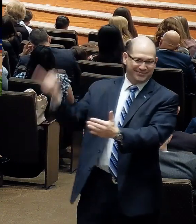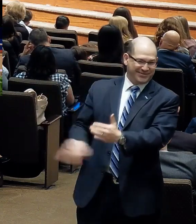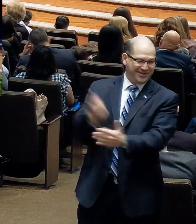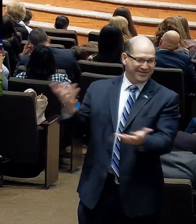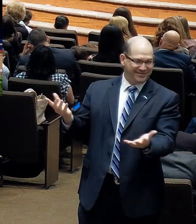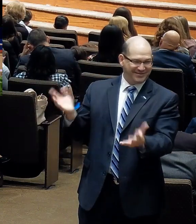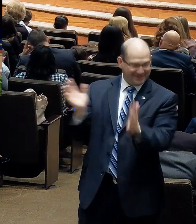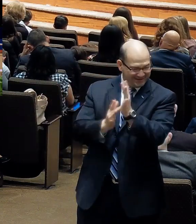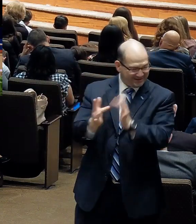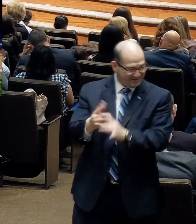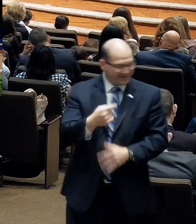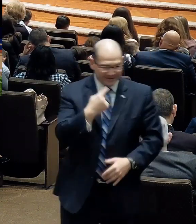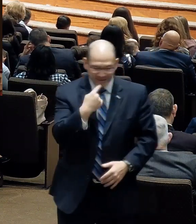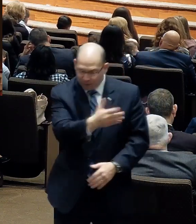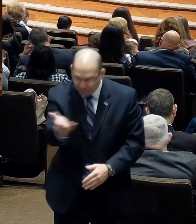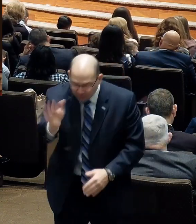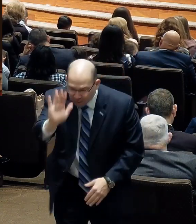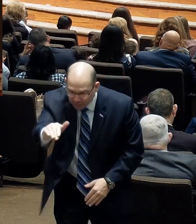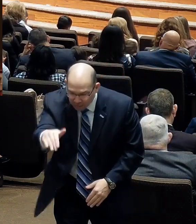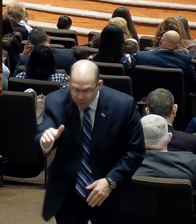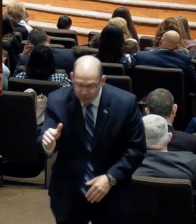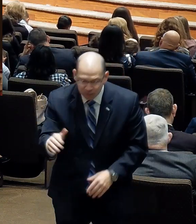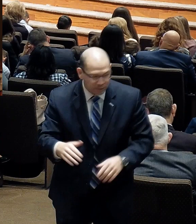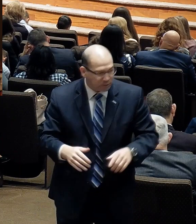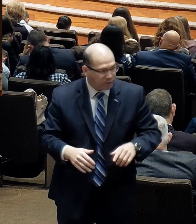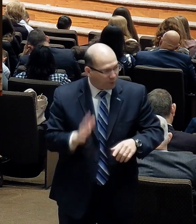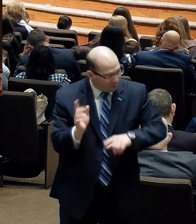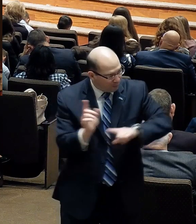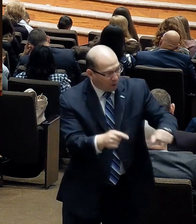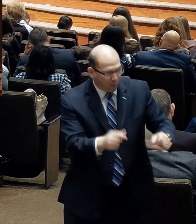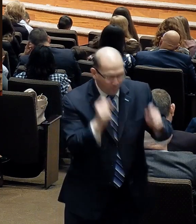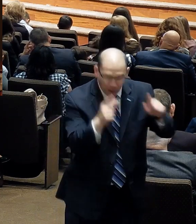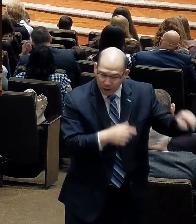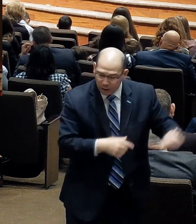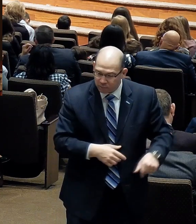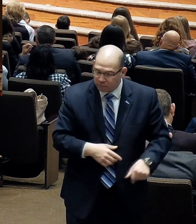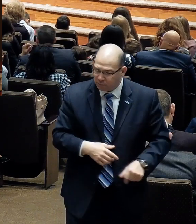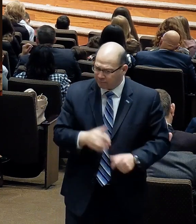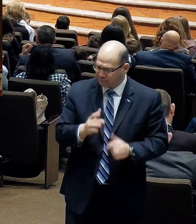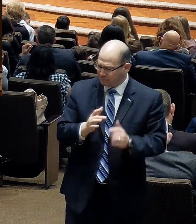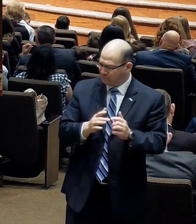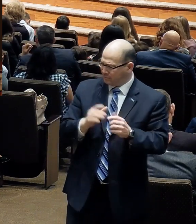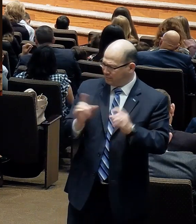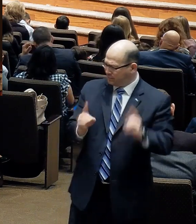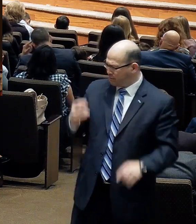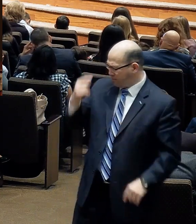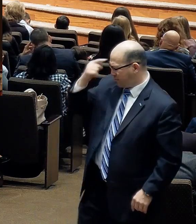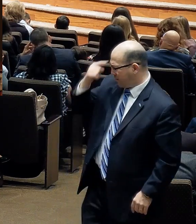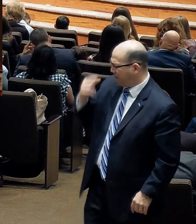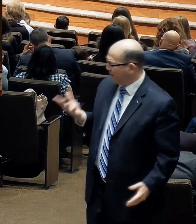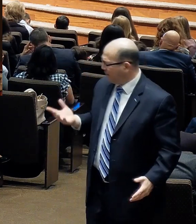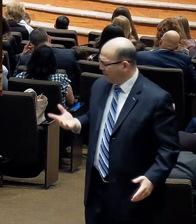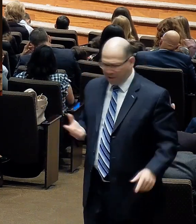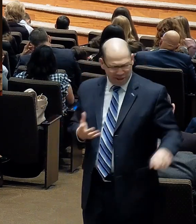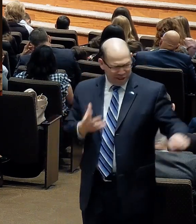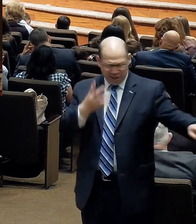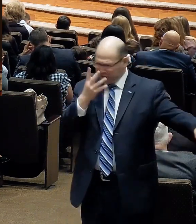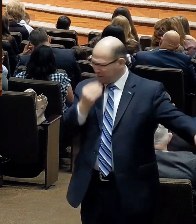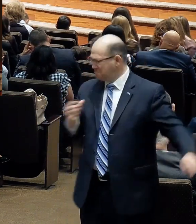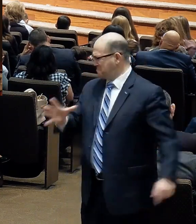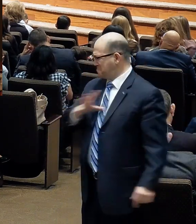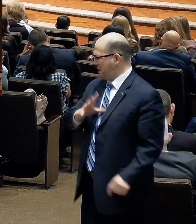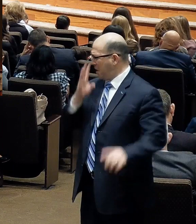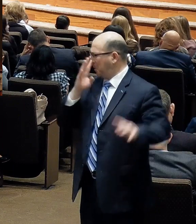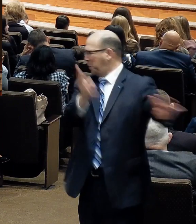to go. I'm going to go wake him up. But the disciples basically say, if you sleep and let him sleep, it's good when you're sick to sleep it off. Let him heal. Let him get rest. And